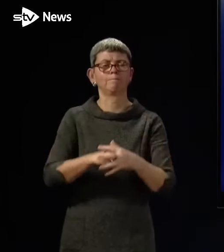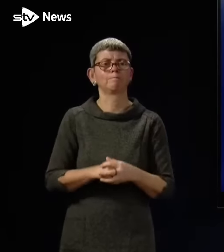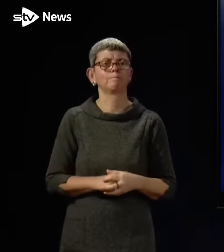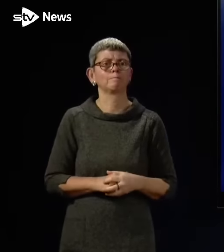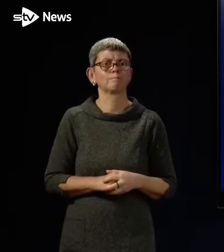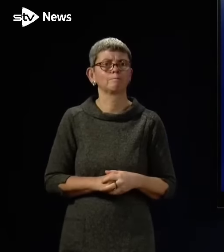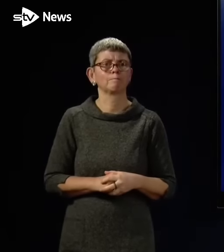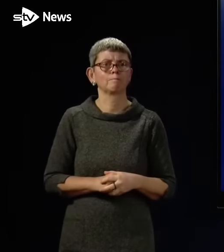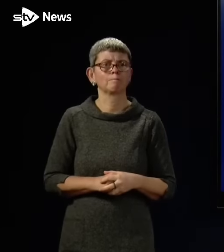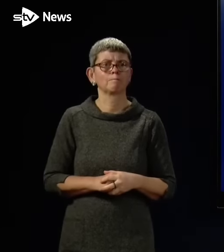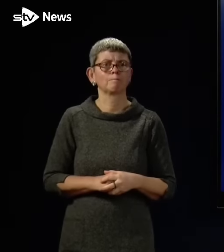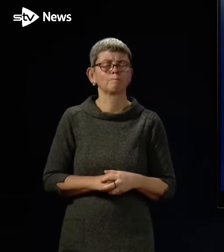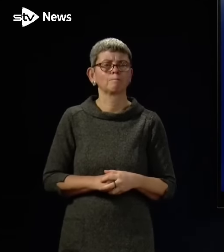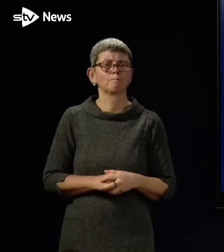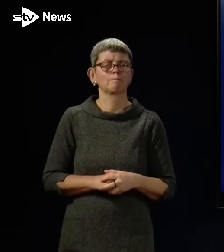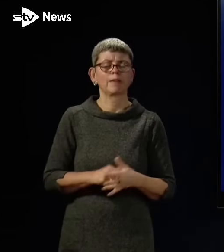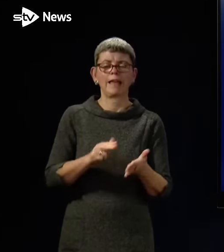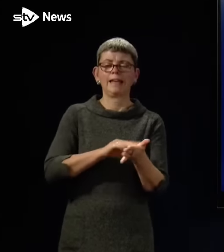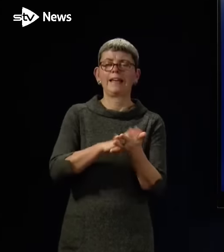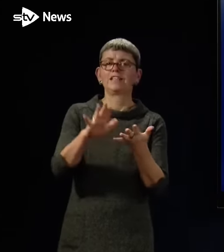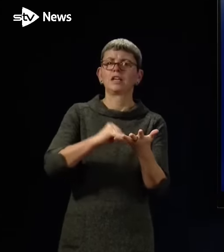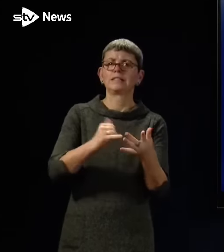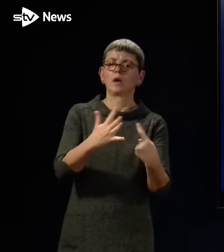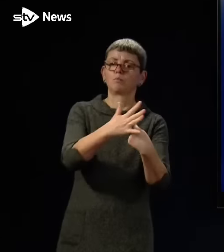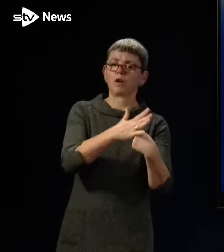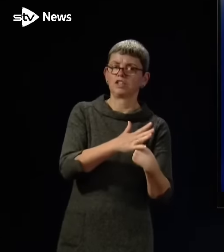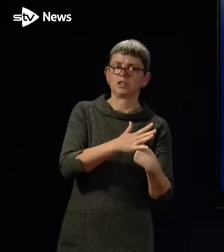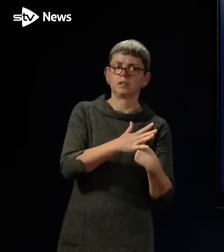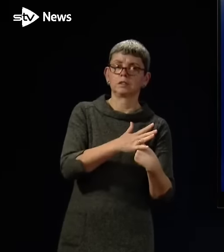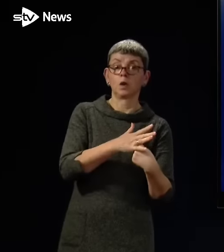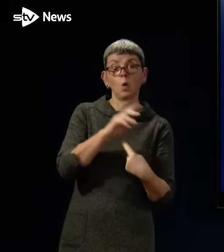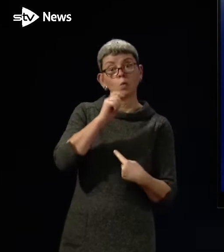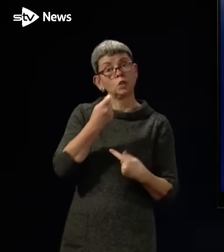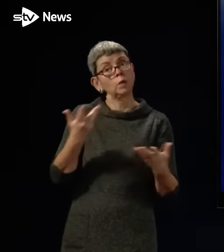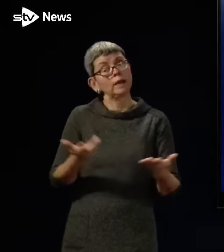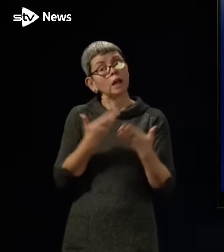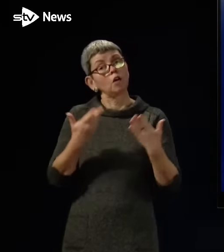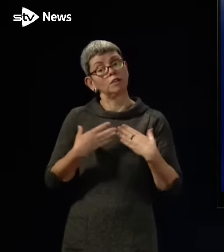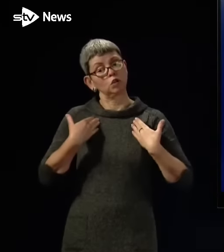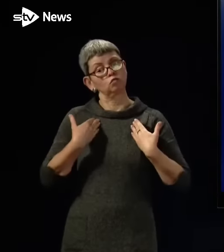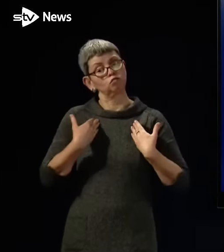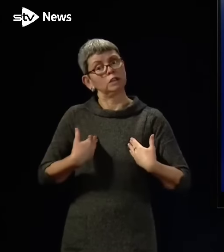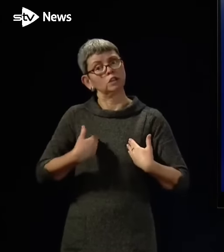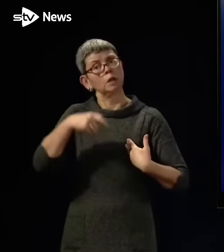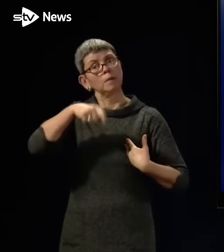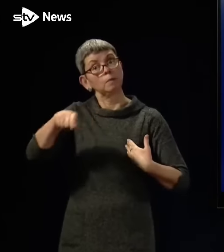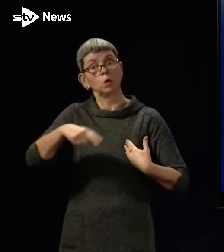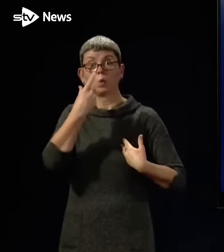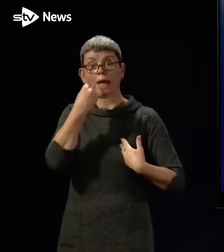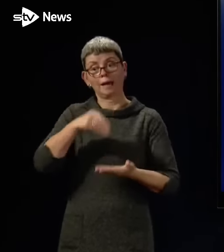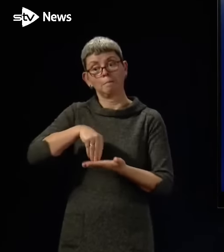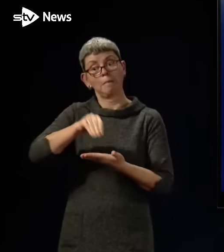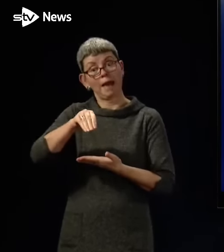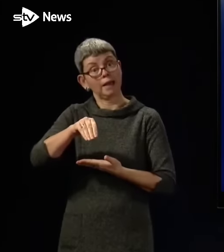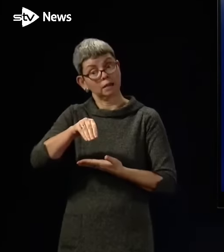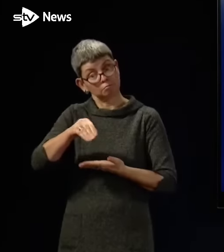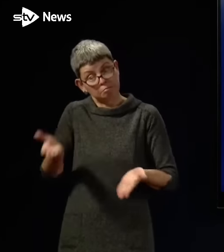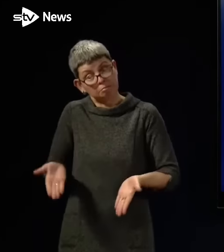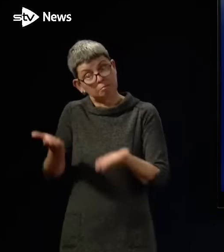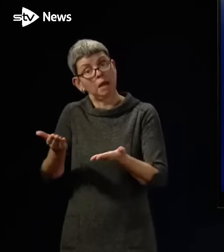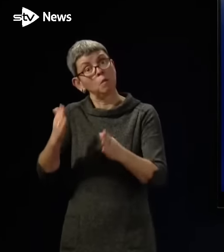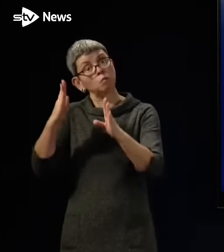pressures on the NHS you've set out, I wonder if you would encourage wealthier people who can afford it to go private, if that's an option to them.